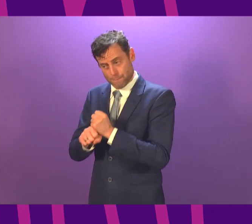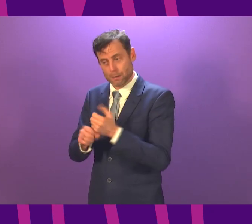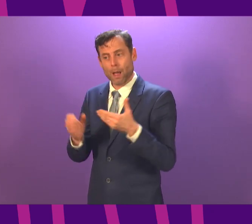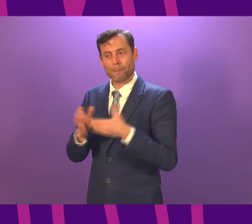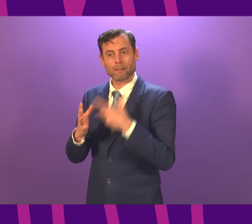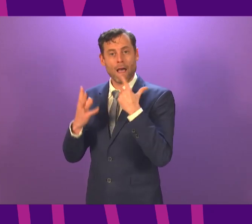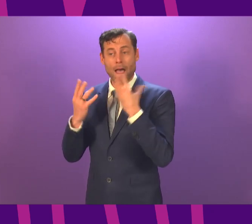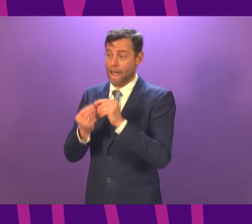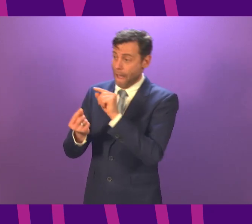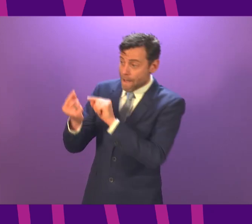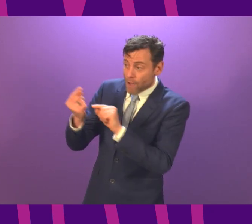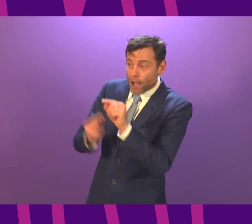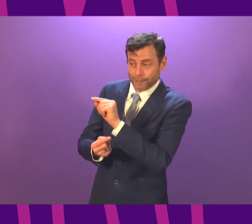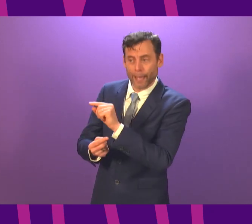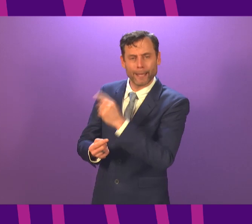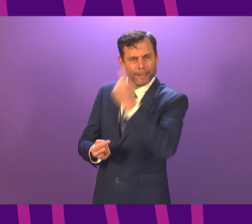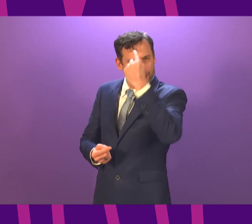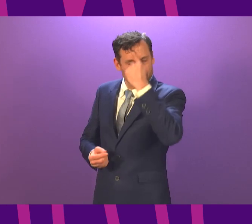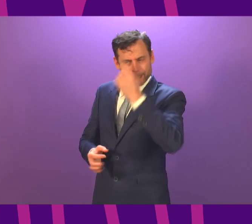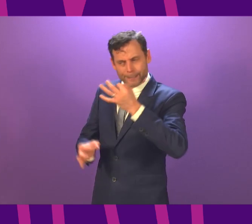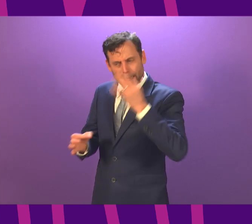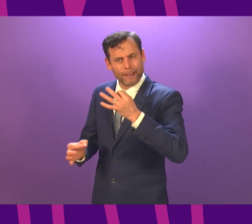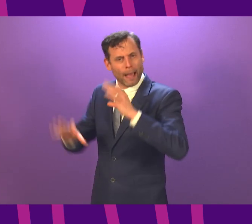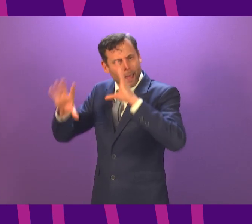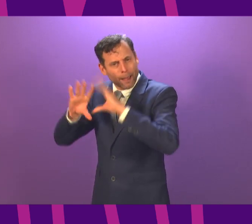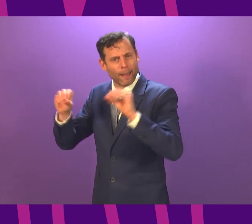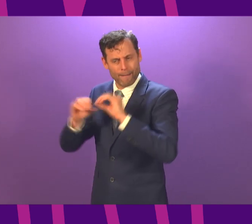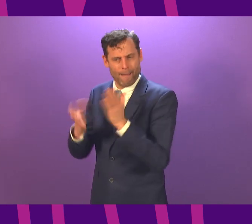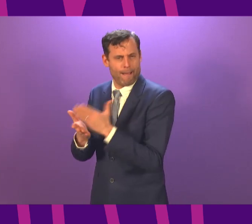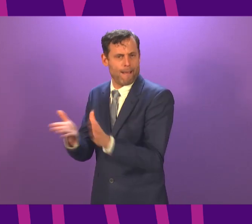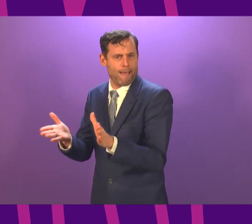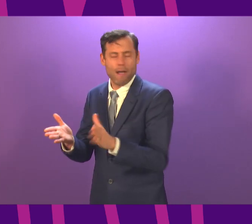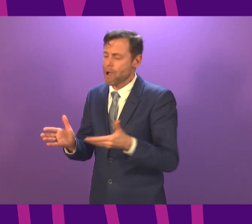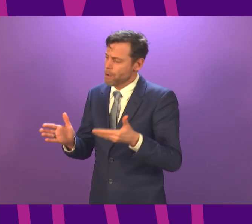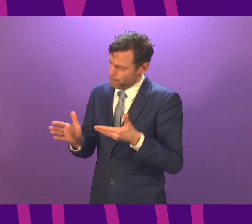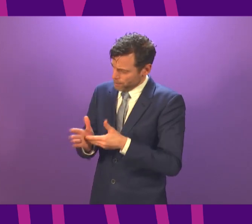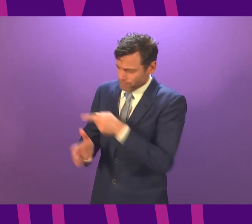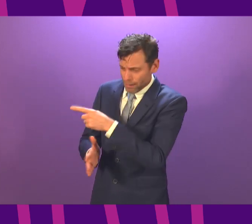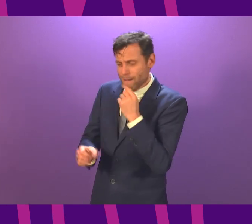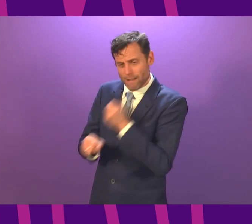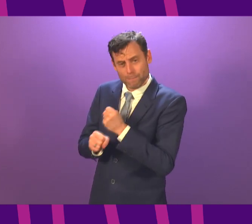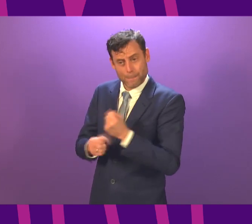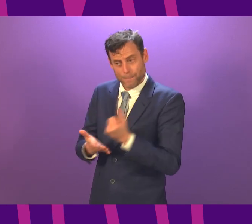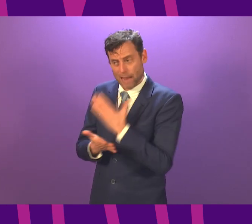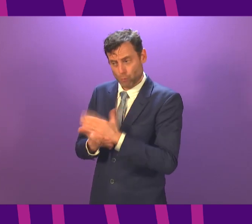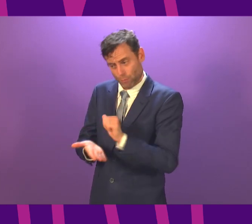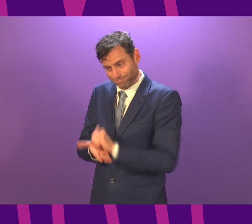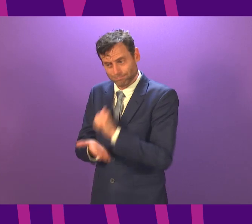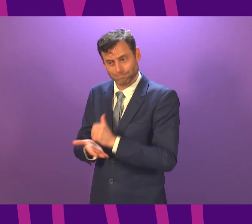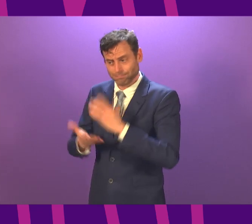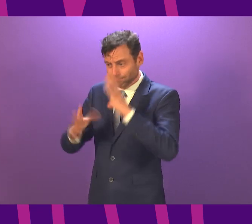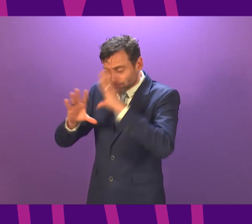can the first minister today set out the expected number of people to be vaccinated each week based on current assumptions?